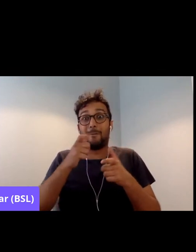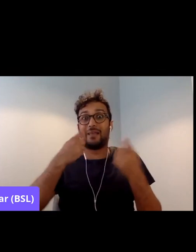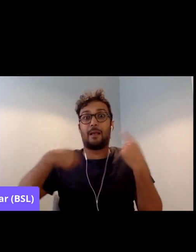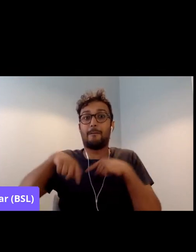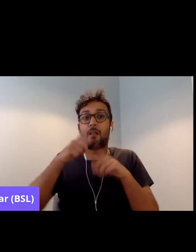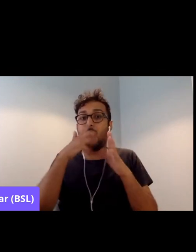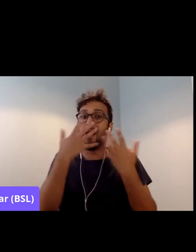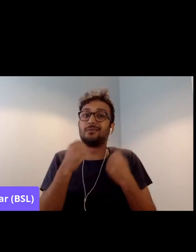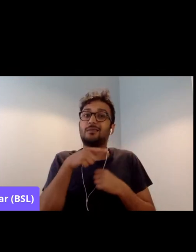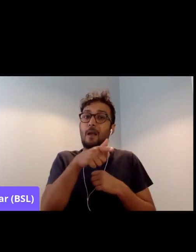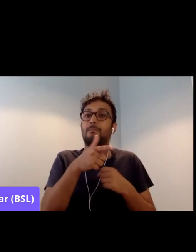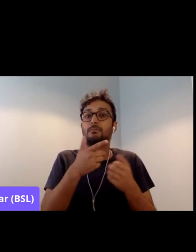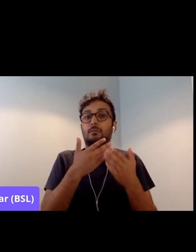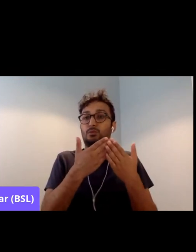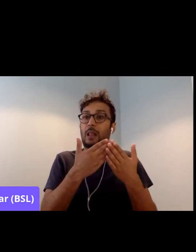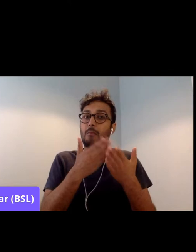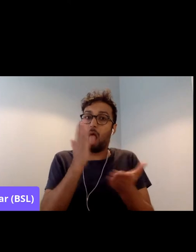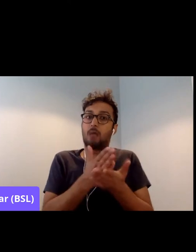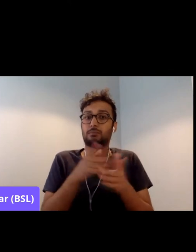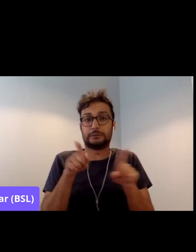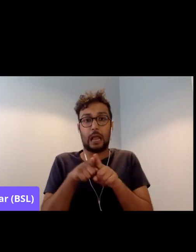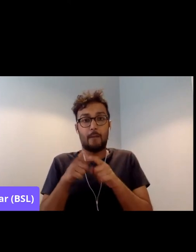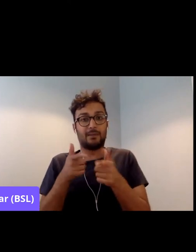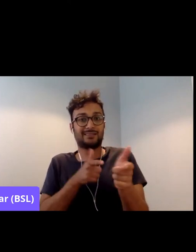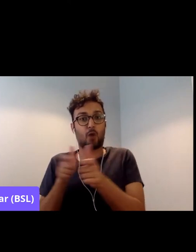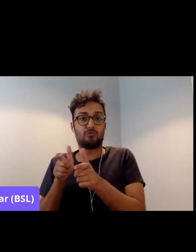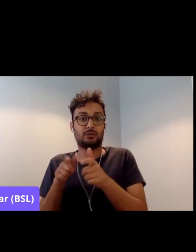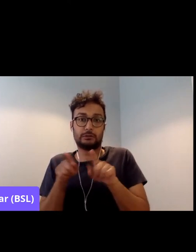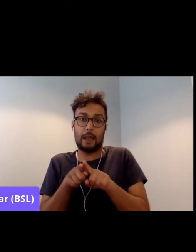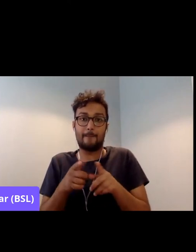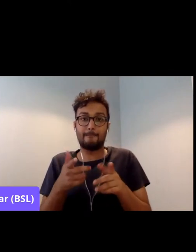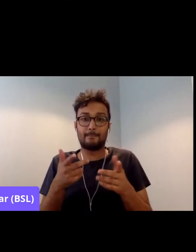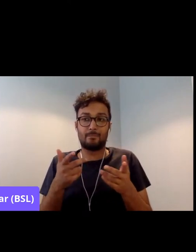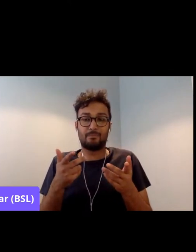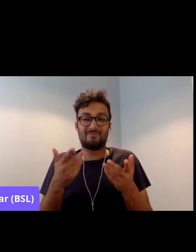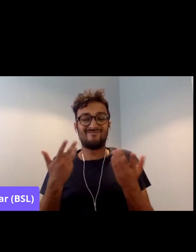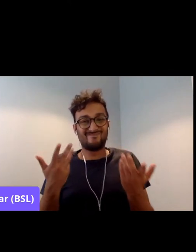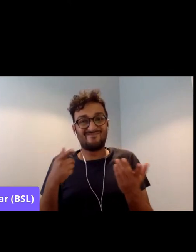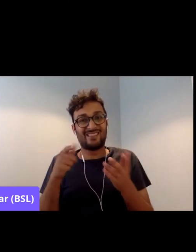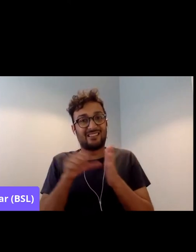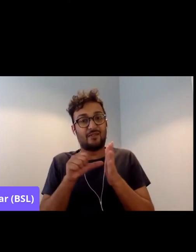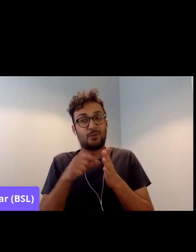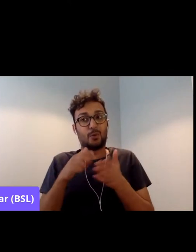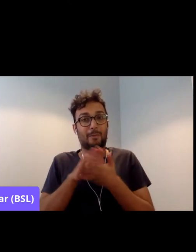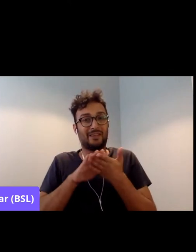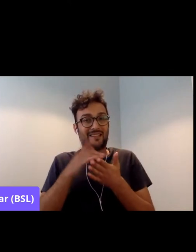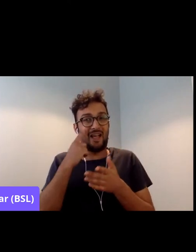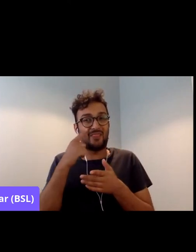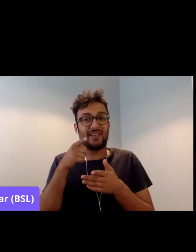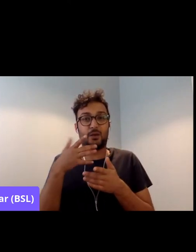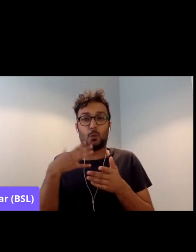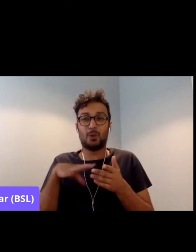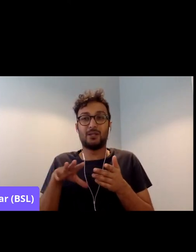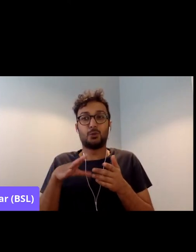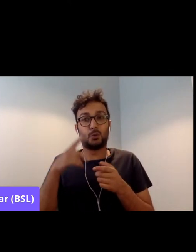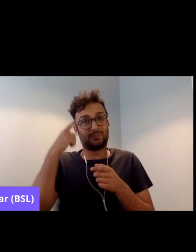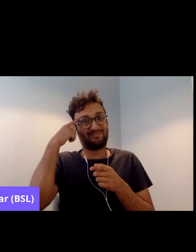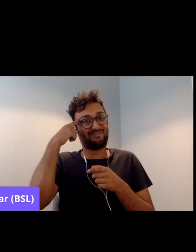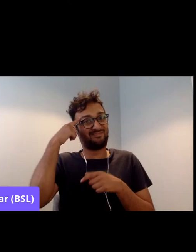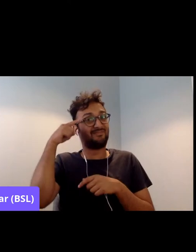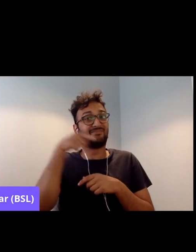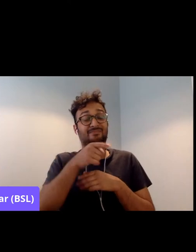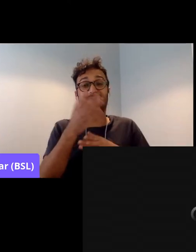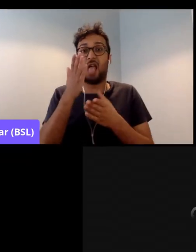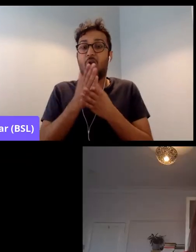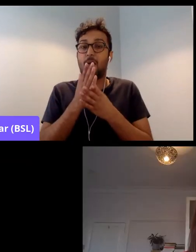Muslim as a terrorist. So I think it's important for us to take this on board as a very serious issue, which is linked to